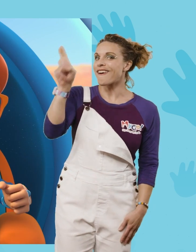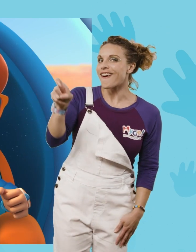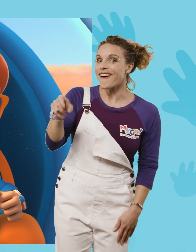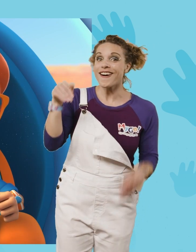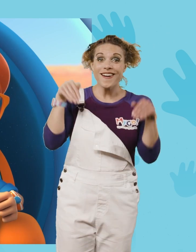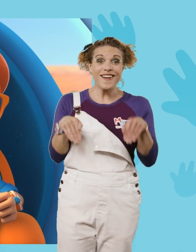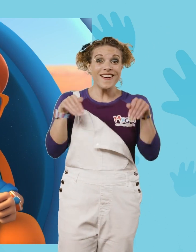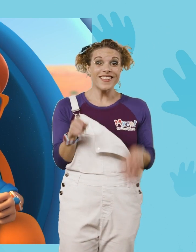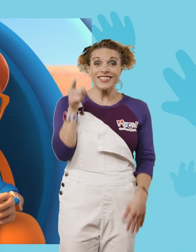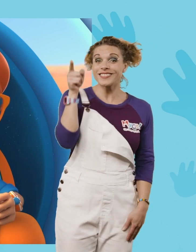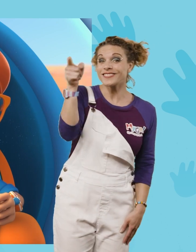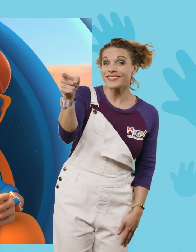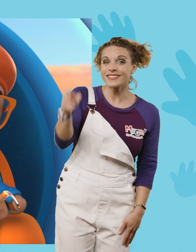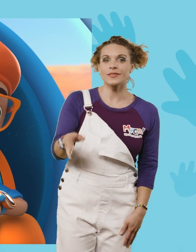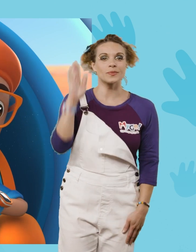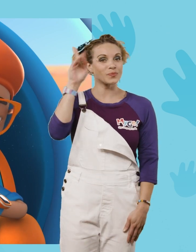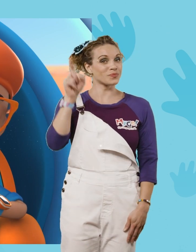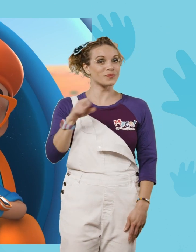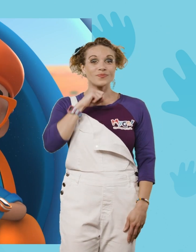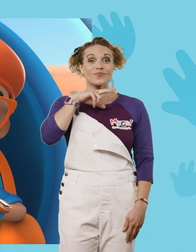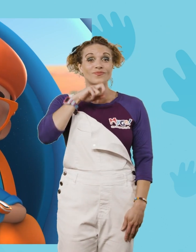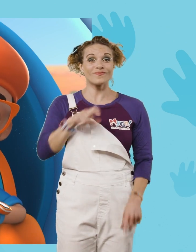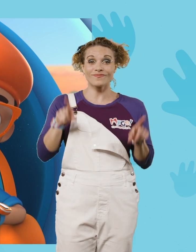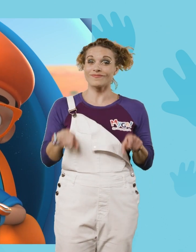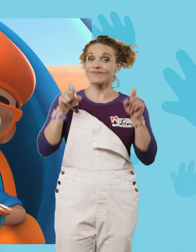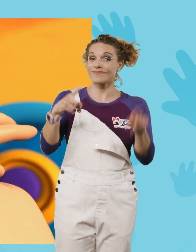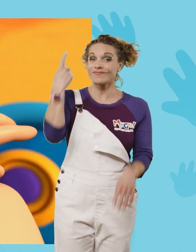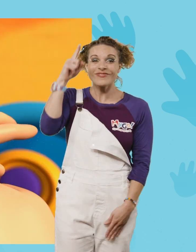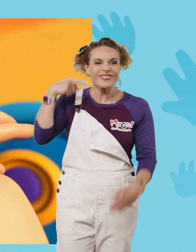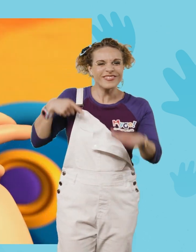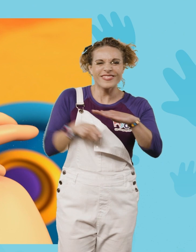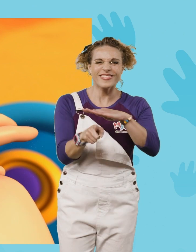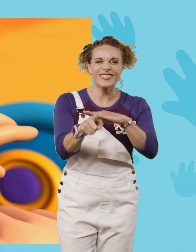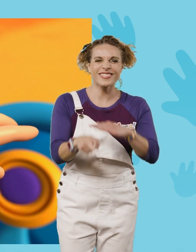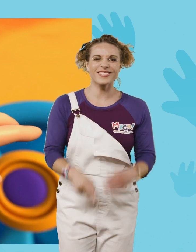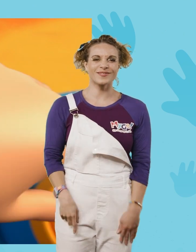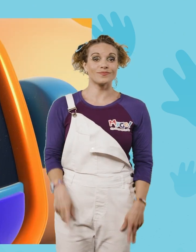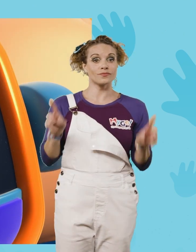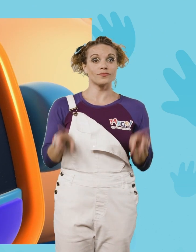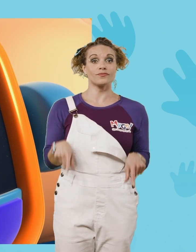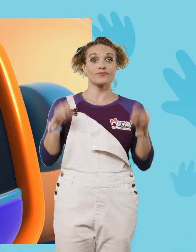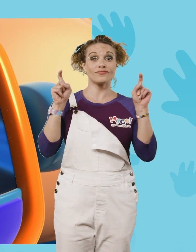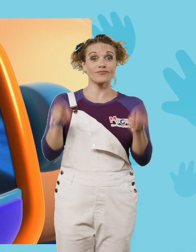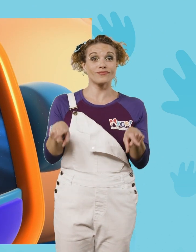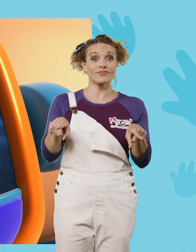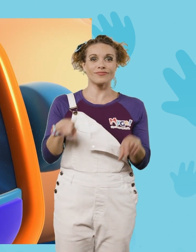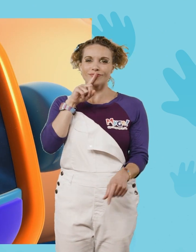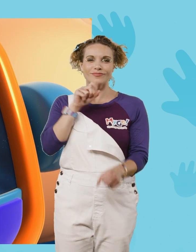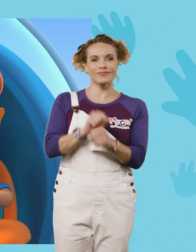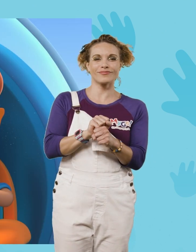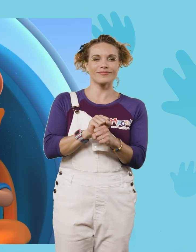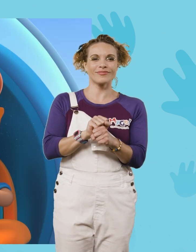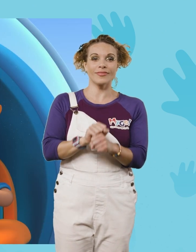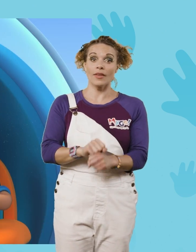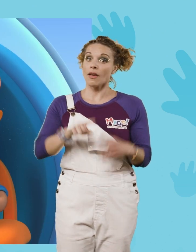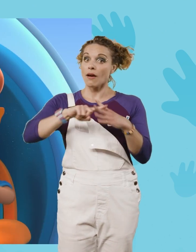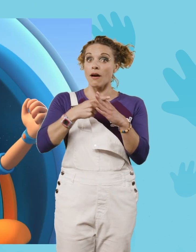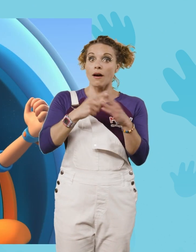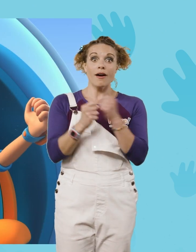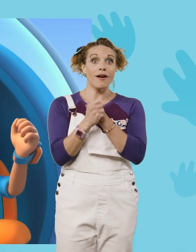ask that kangaroo. I'm gonna need frog legs for this adventure. Frog legs, confirmed. Activate Blippi